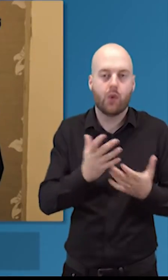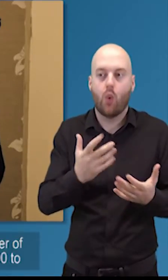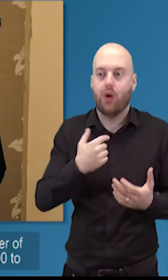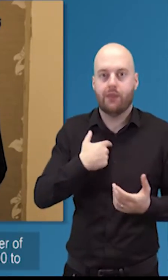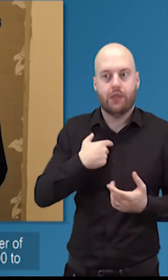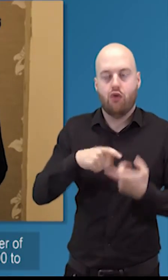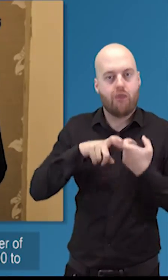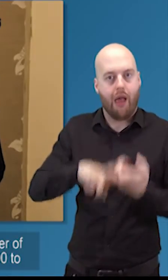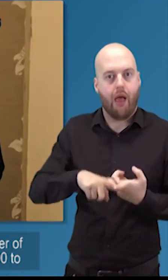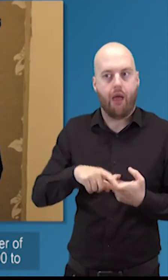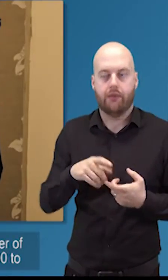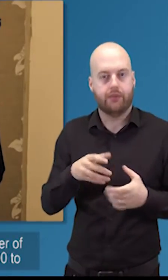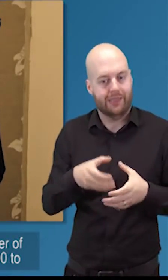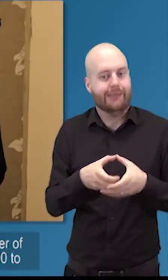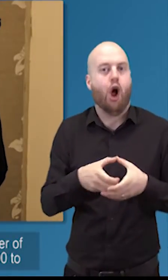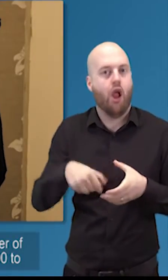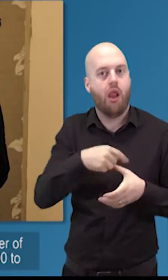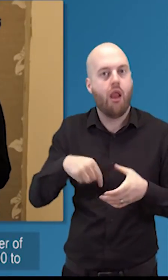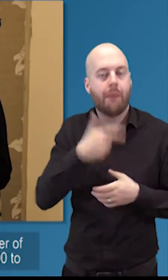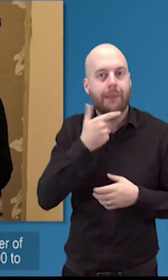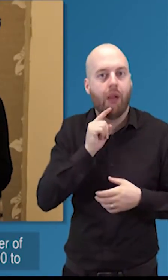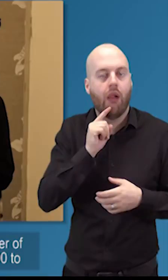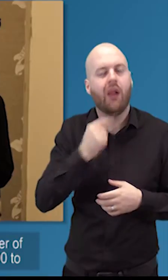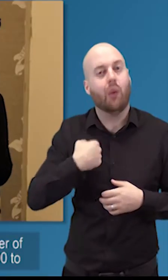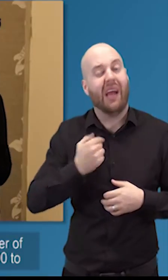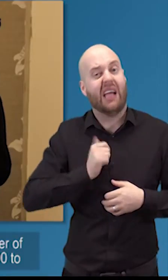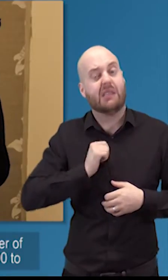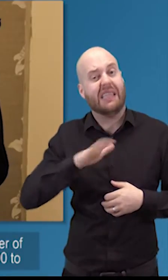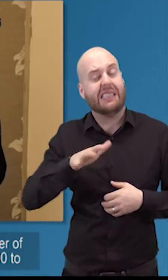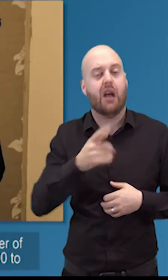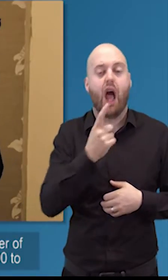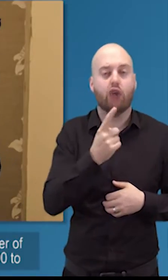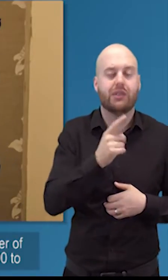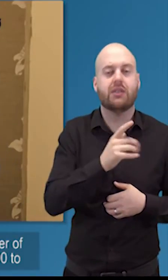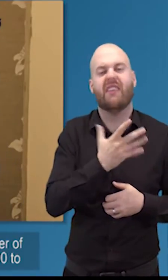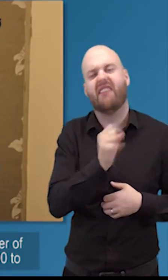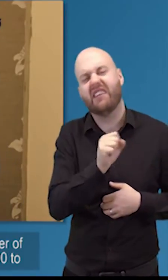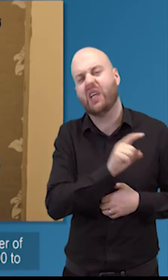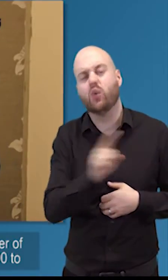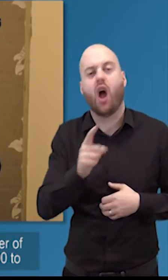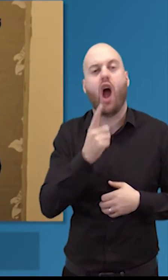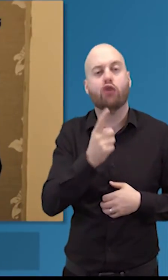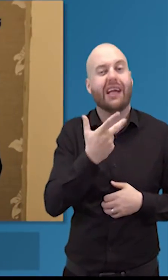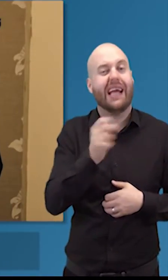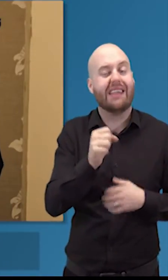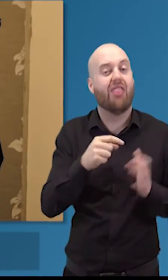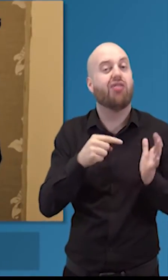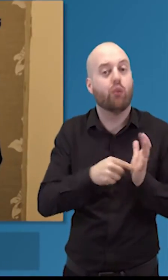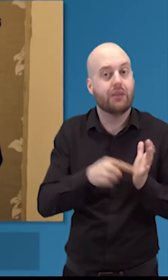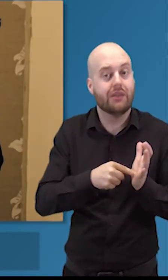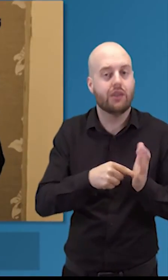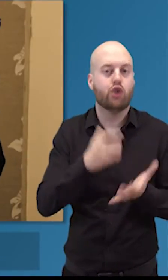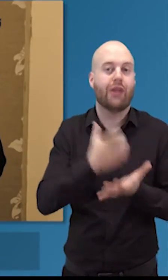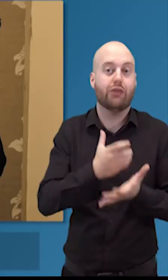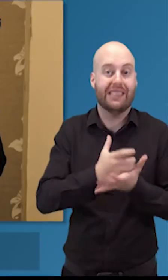and and so we are very reliant on quite a small number of people we we estimate we've got about 100 between 150 and 180